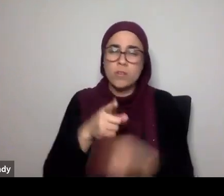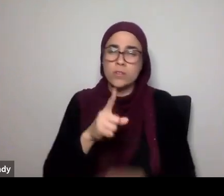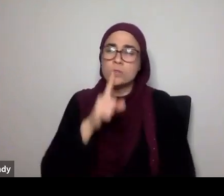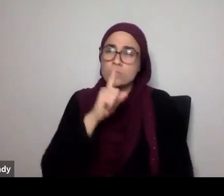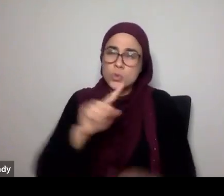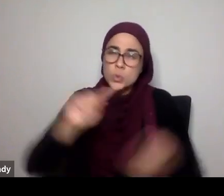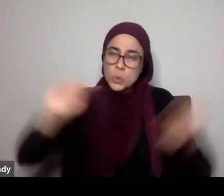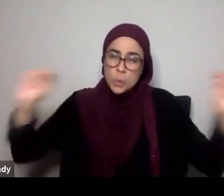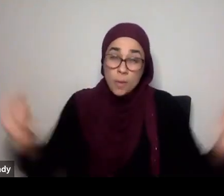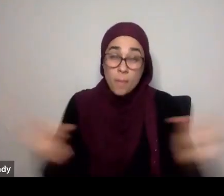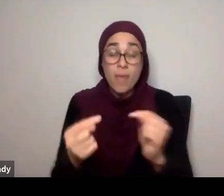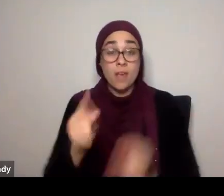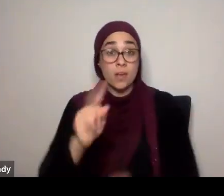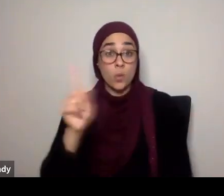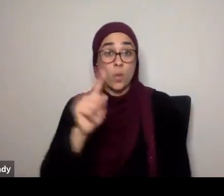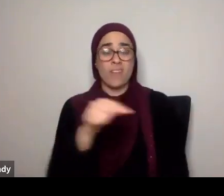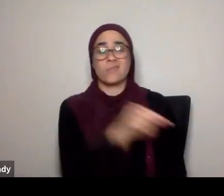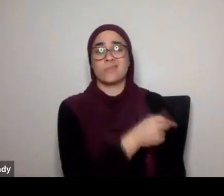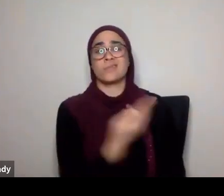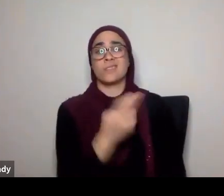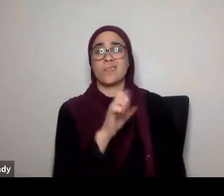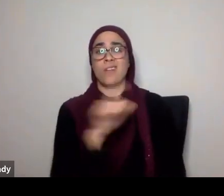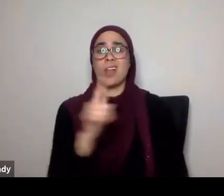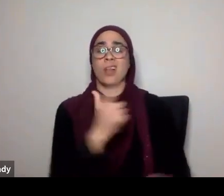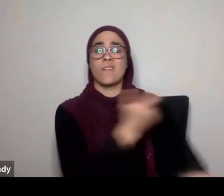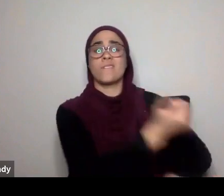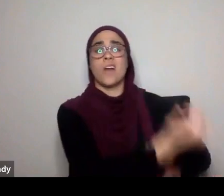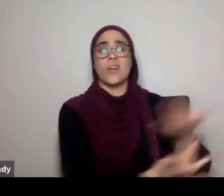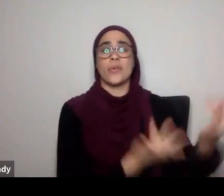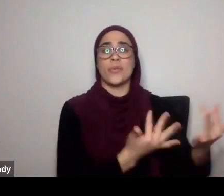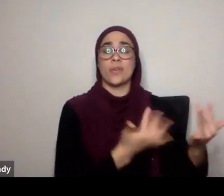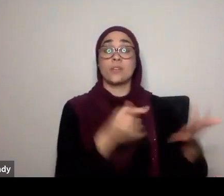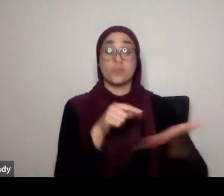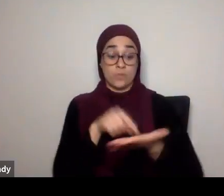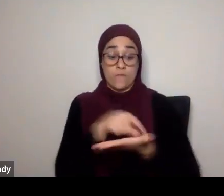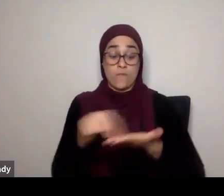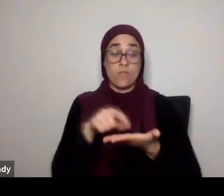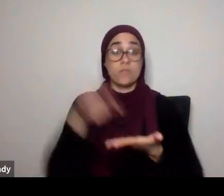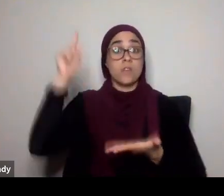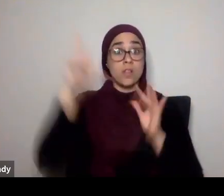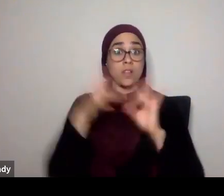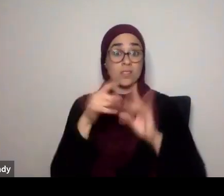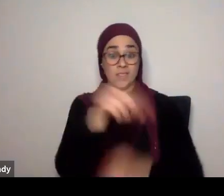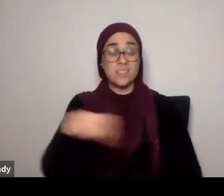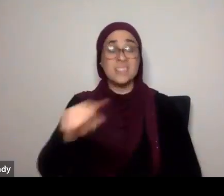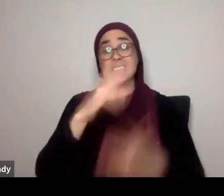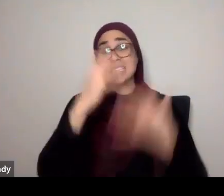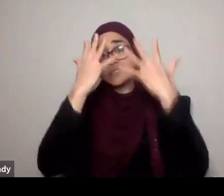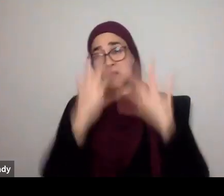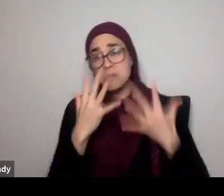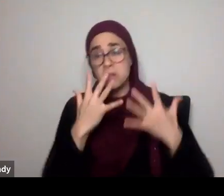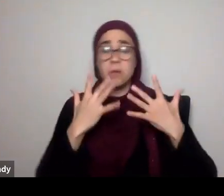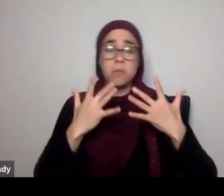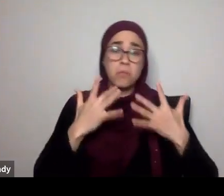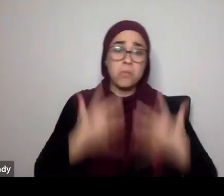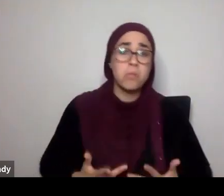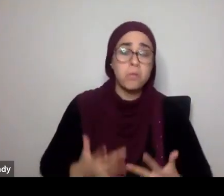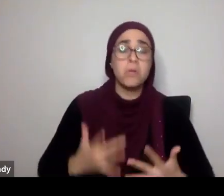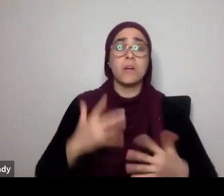true pain, in Jahannam, so Allah subhanahu saying, yes, they were miserable in dunya, because they chose not, to listen to the reminder, but that's not the real